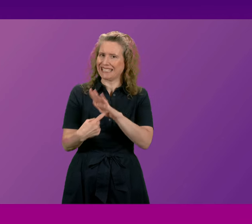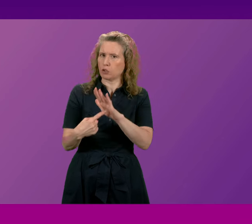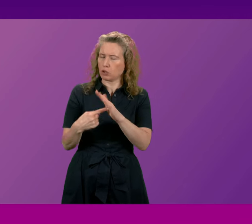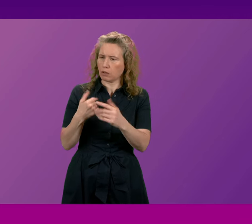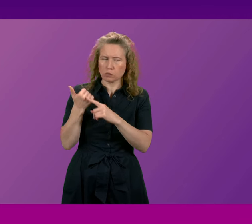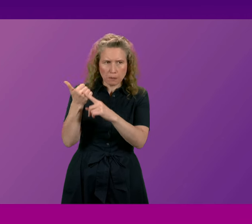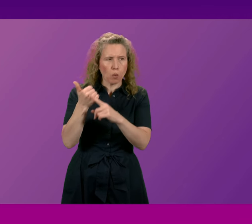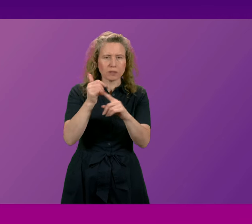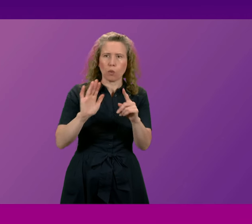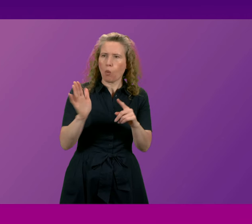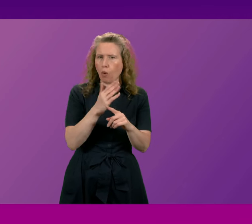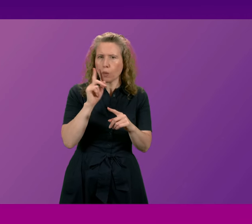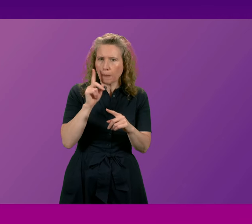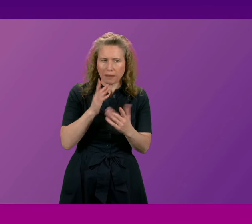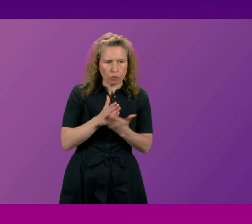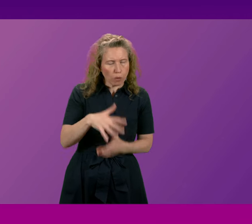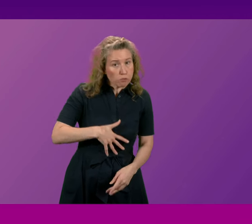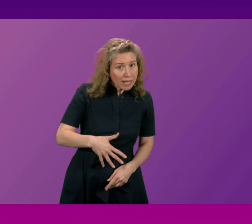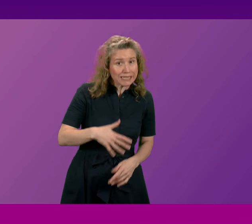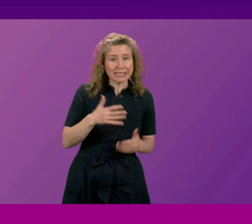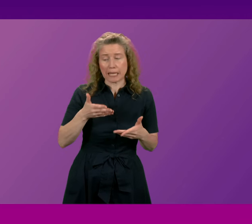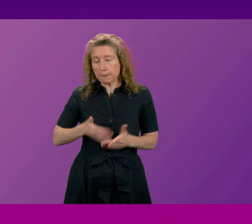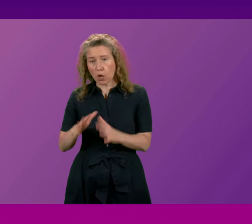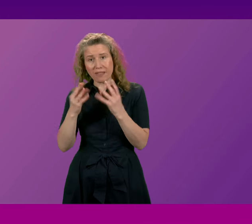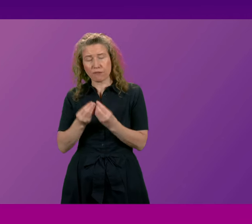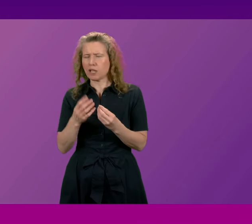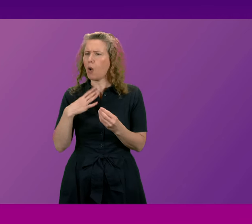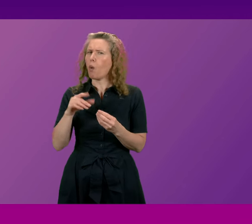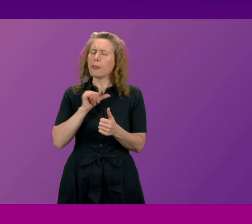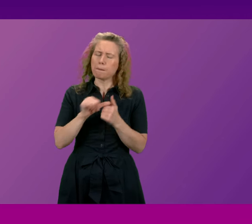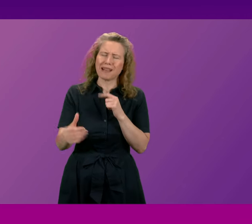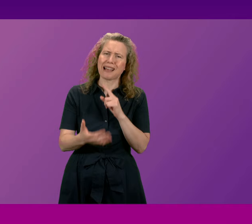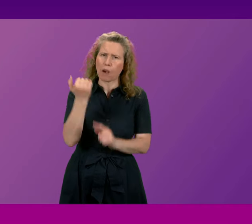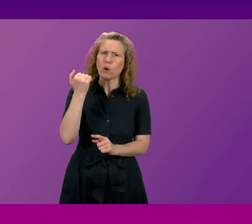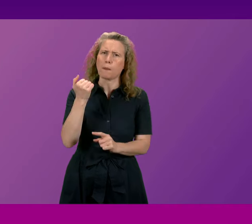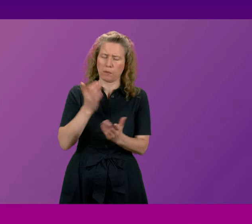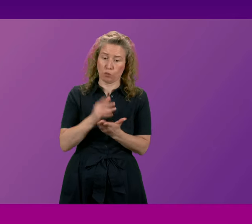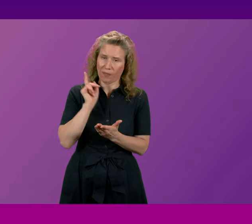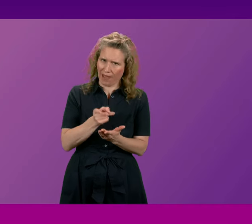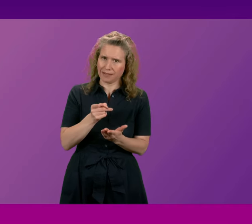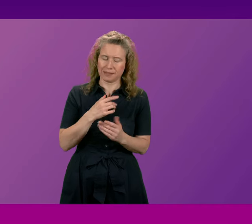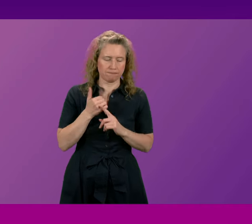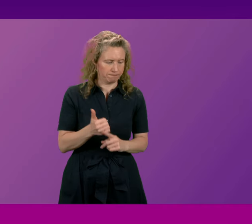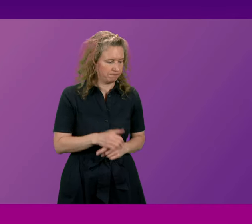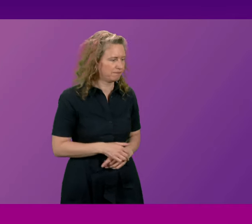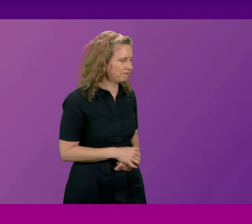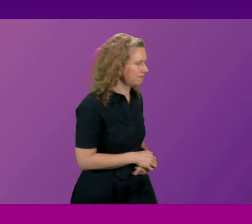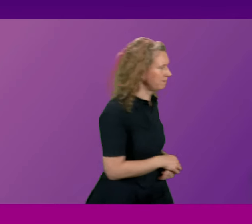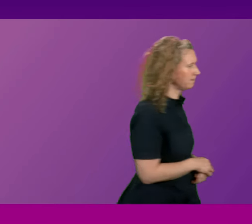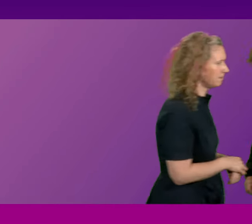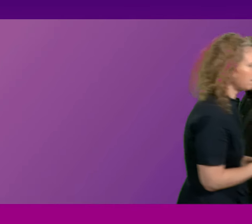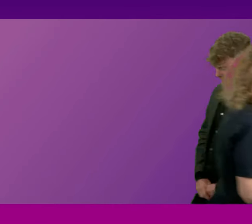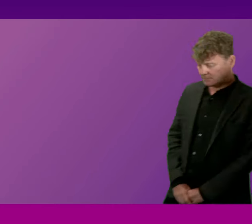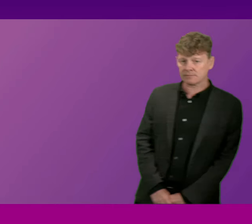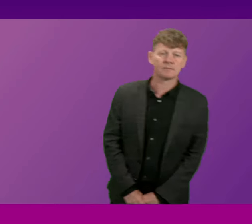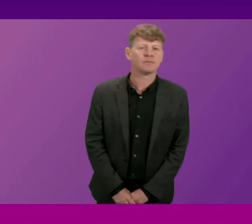supporting women during pregnancy and I want to make sure that the best outcomes can be achieved by that approach Joe Fitzpatrick Thank you